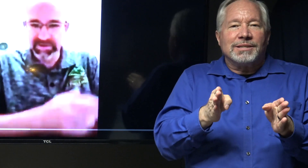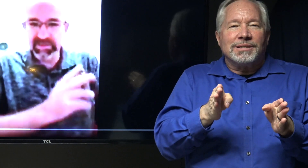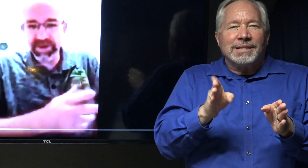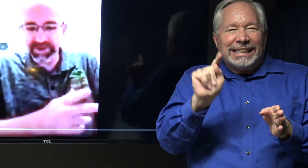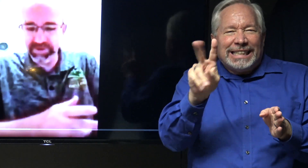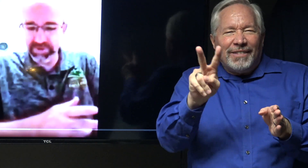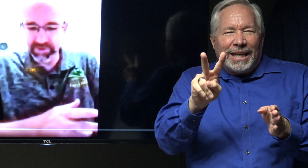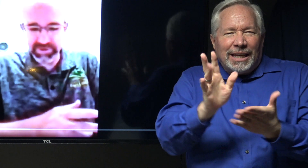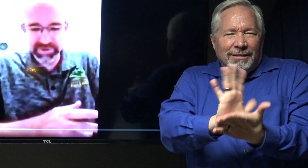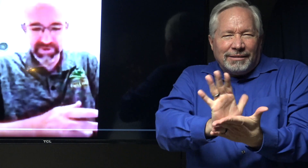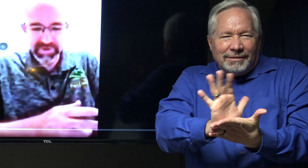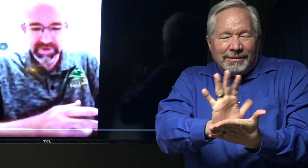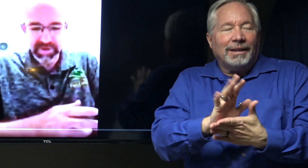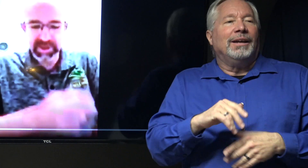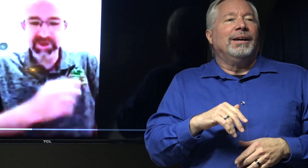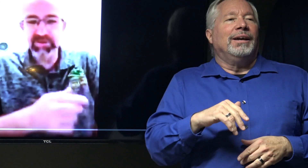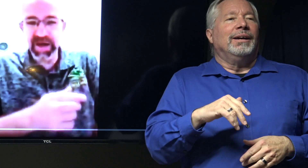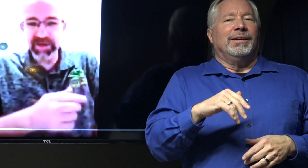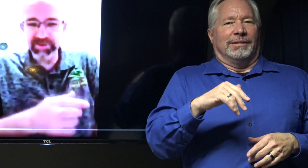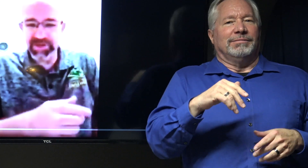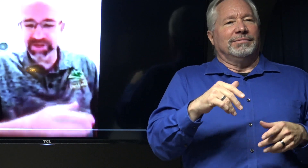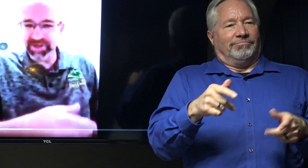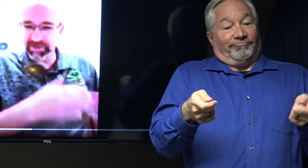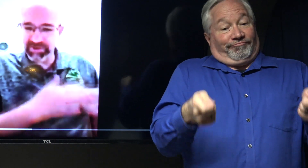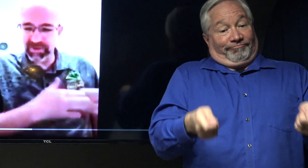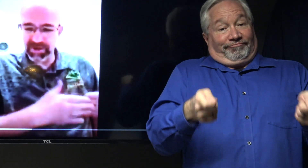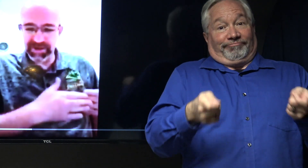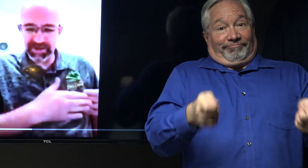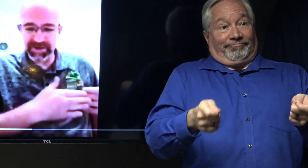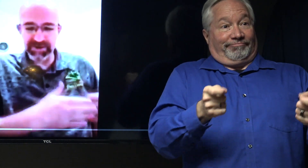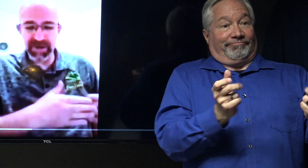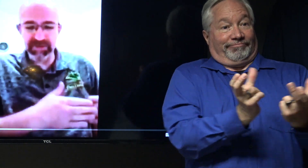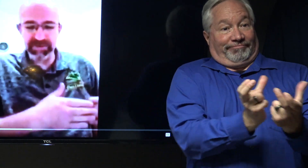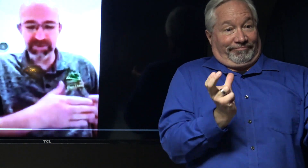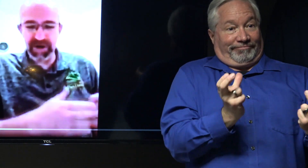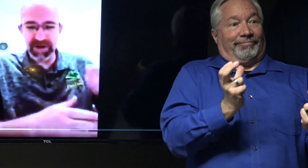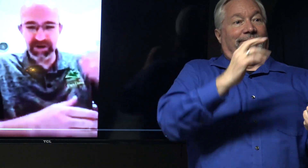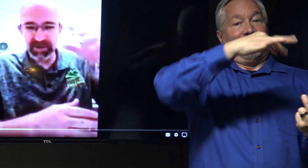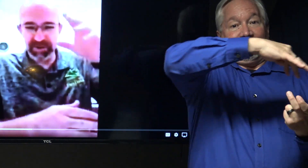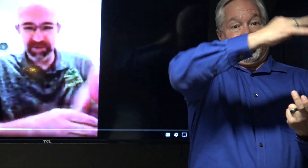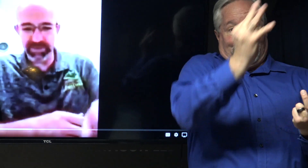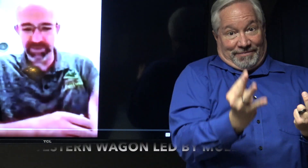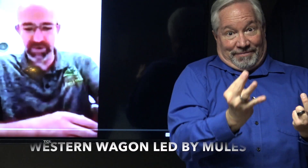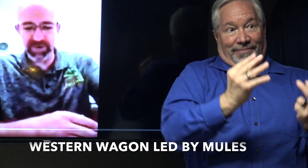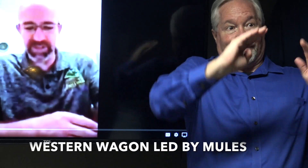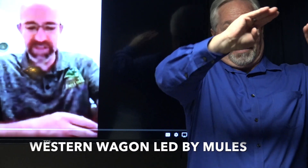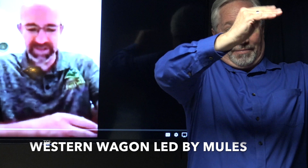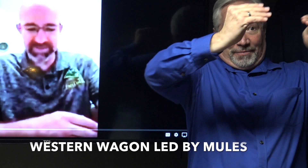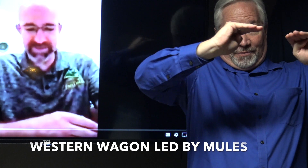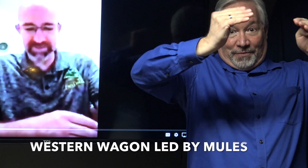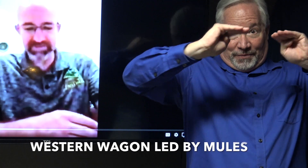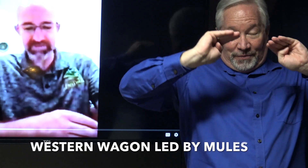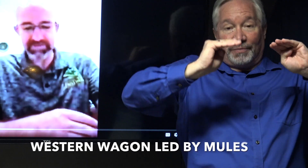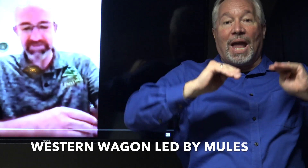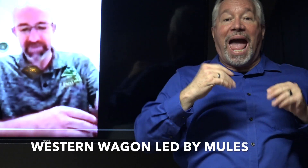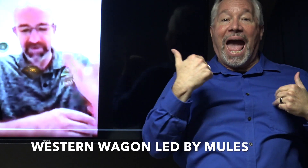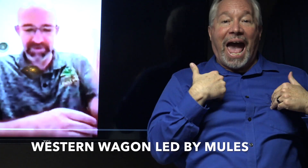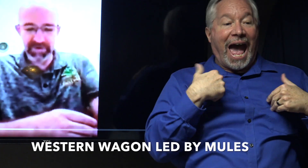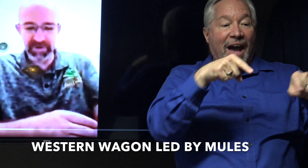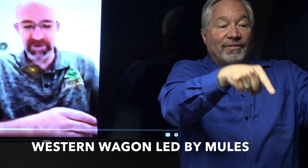It was led by two mules. And Joe Biden was not sitting with Kamala Harris. Joe Biden was riding on one of the mules on the left, on the